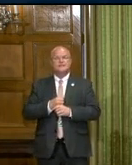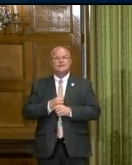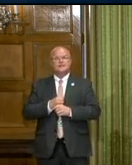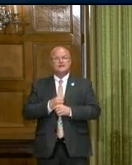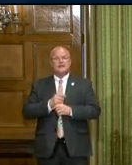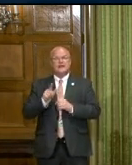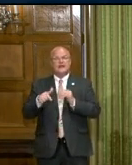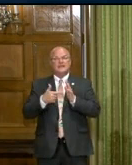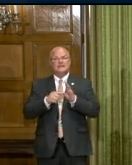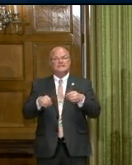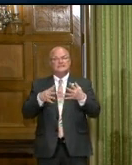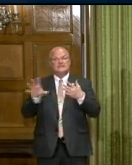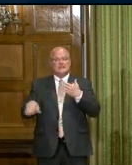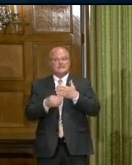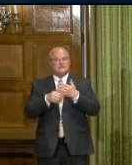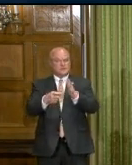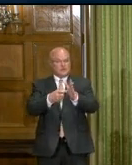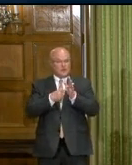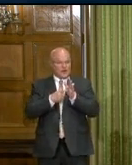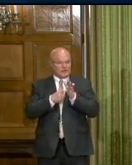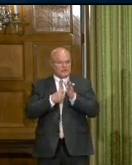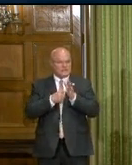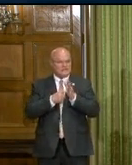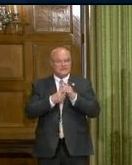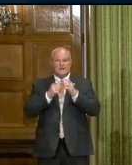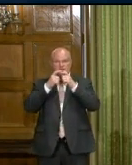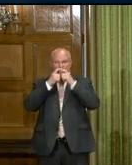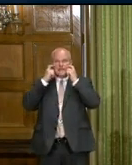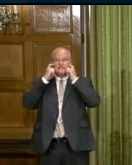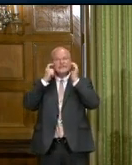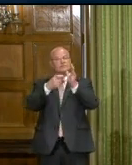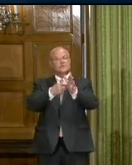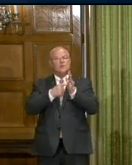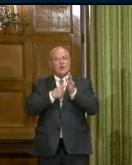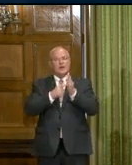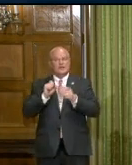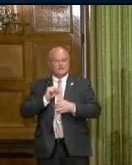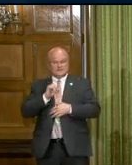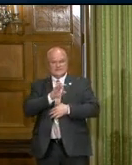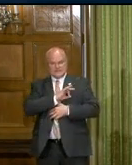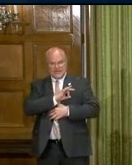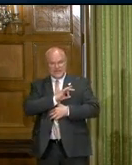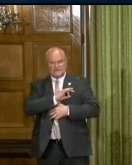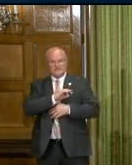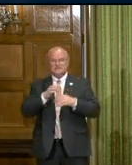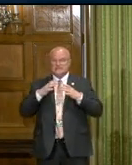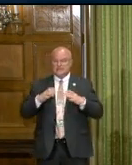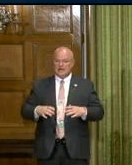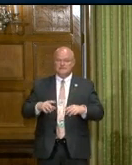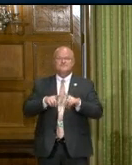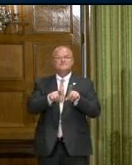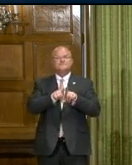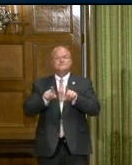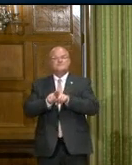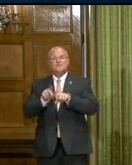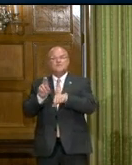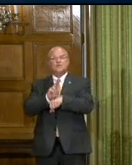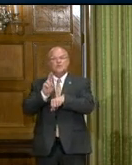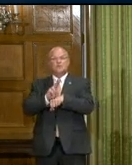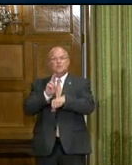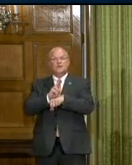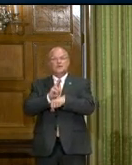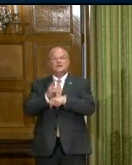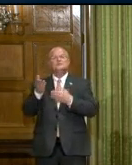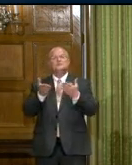gives some additional requirements. Face coverings are required for staff, and clients must also wear